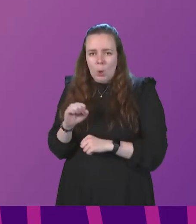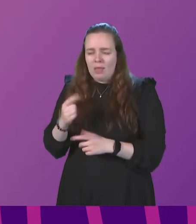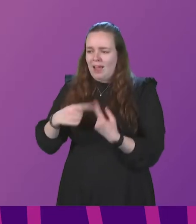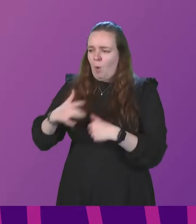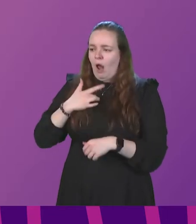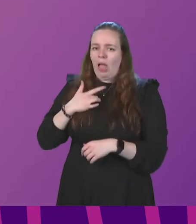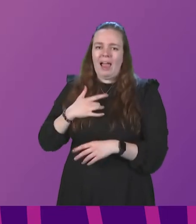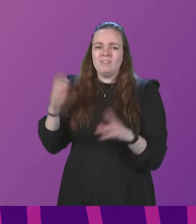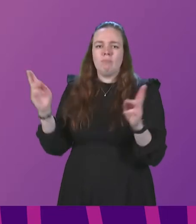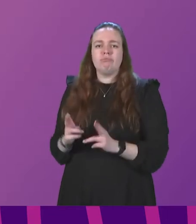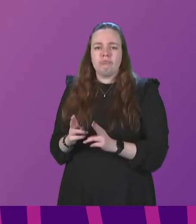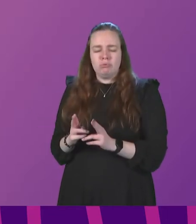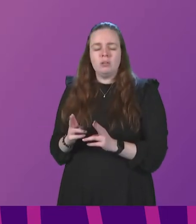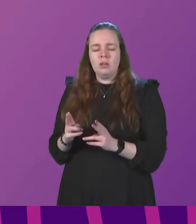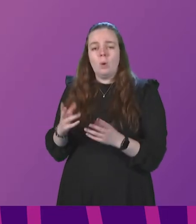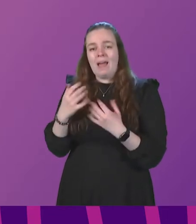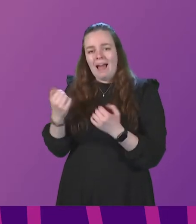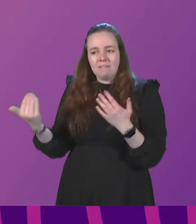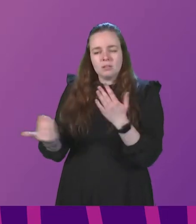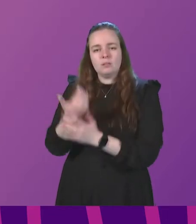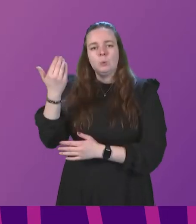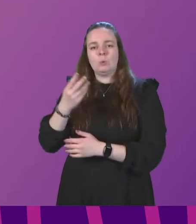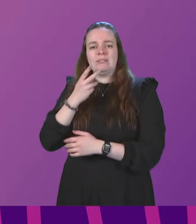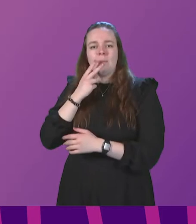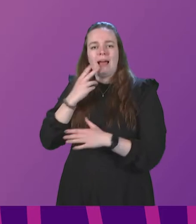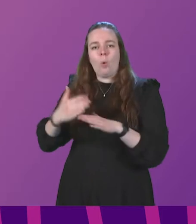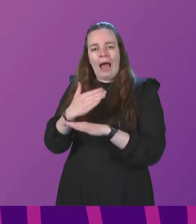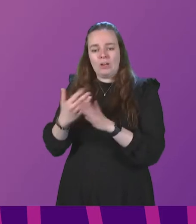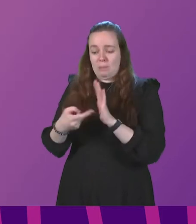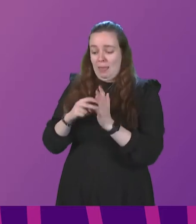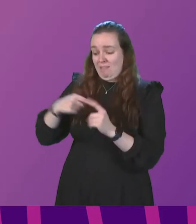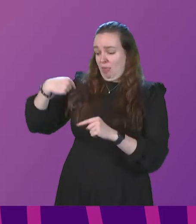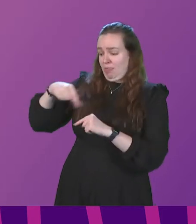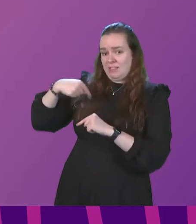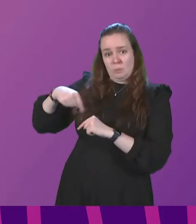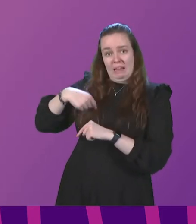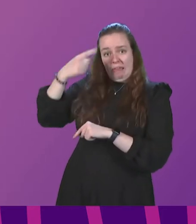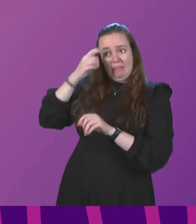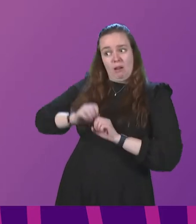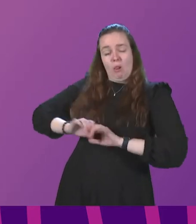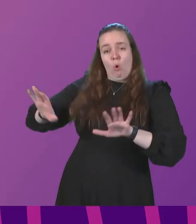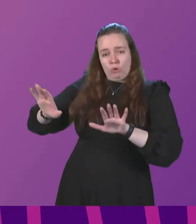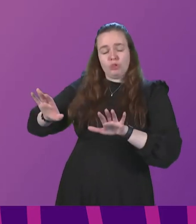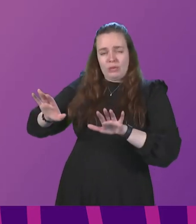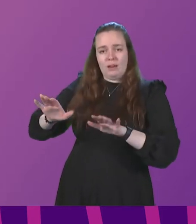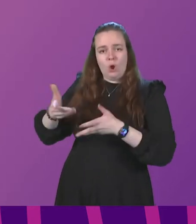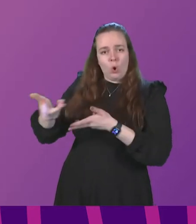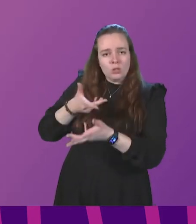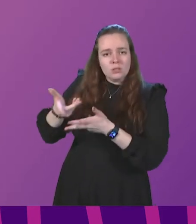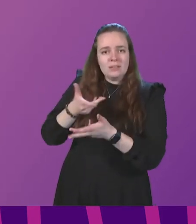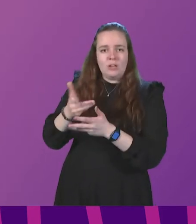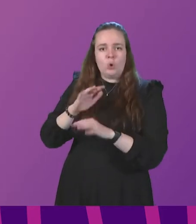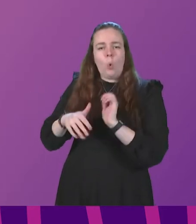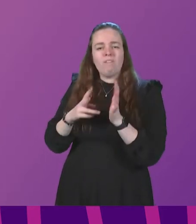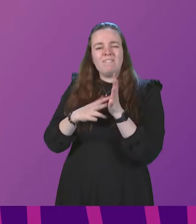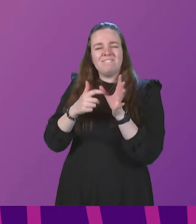lives in Scotland. And we have a refreshed tobacco action plan just this week. I think we are launching a consultation on vaping.